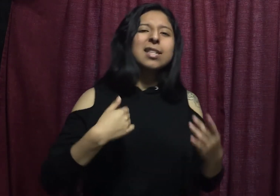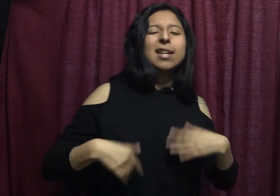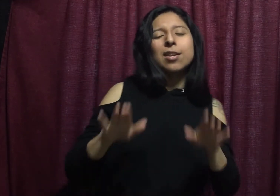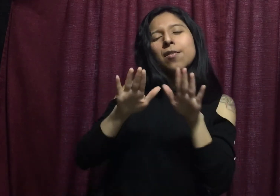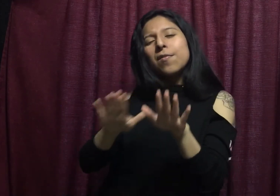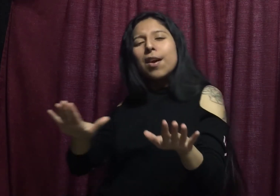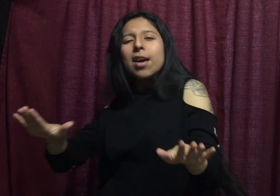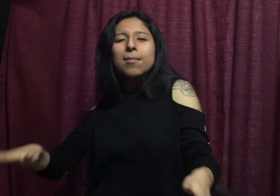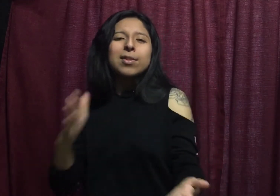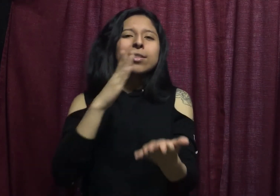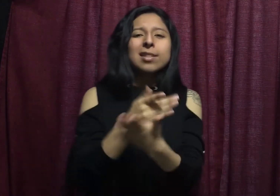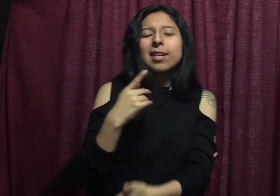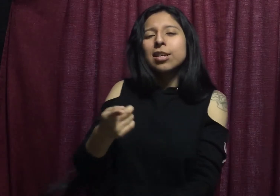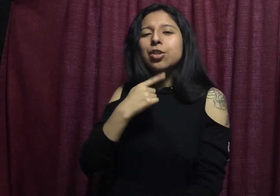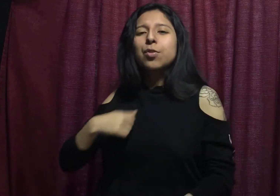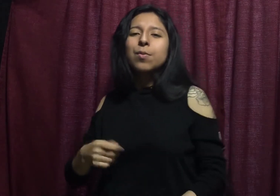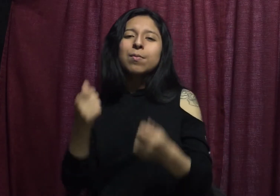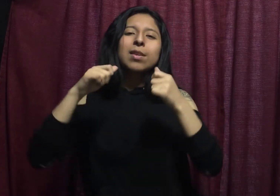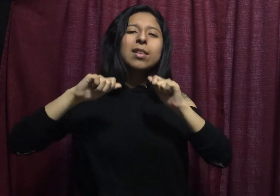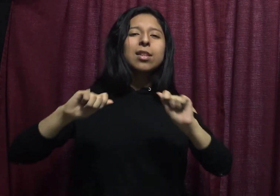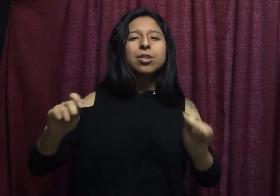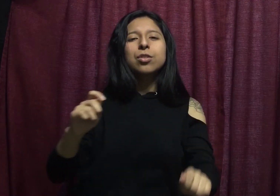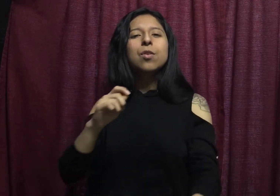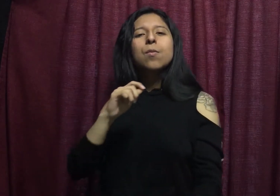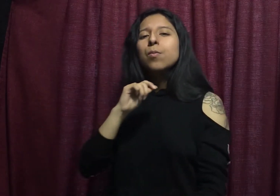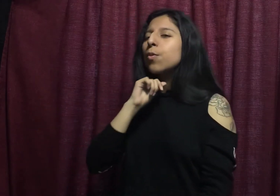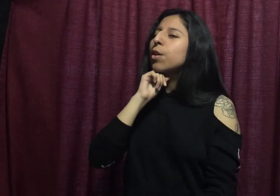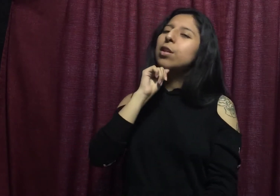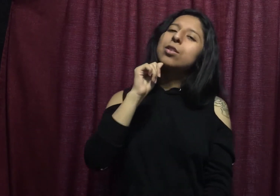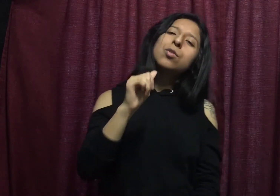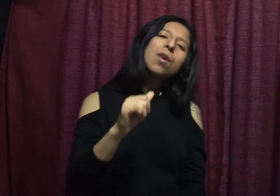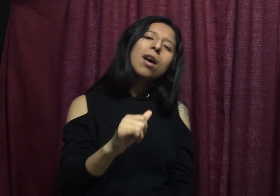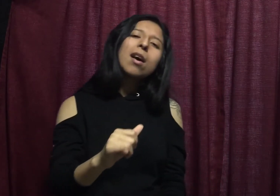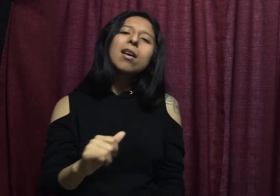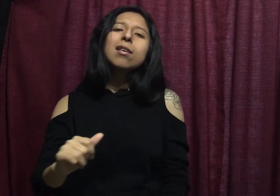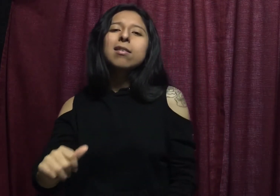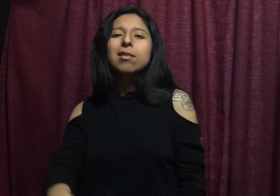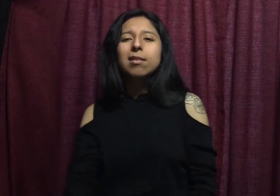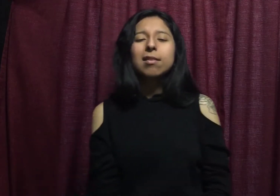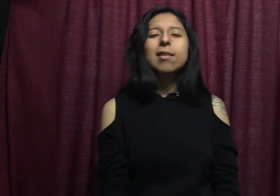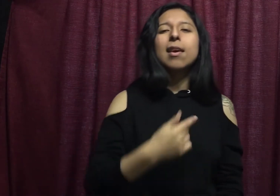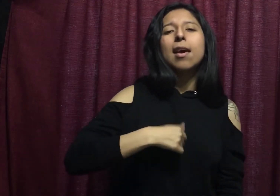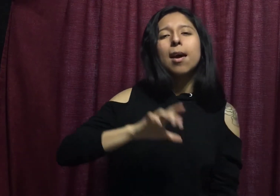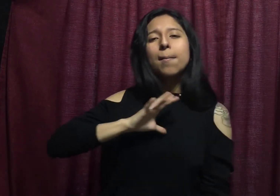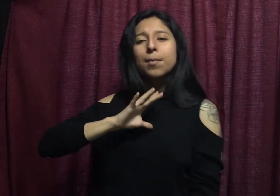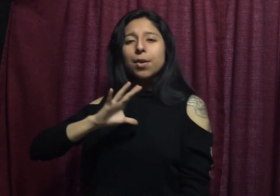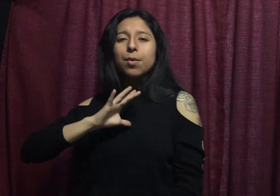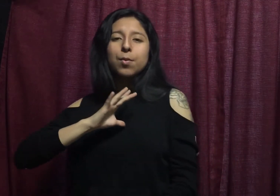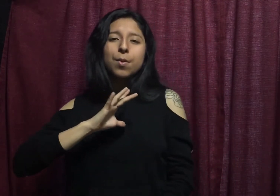the room Can't show me there's no point in trying I'm at one